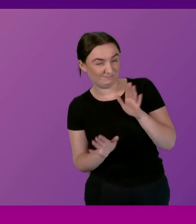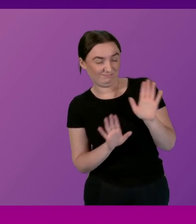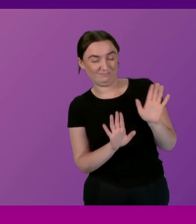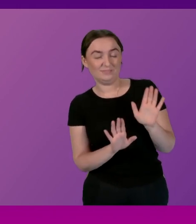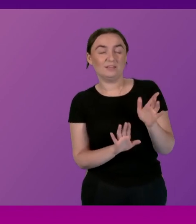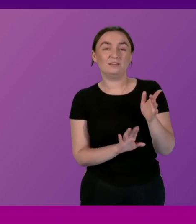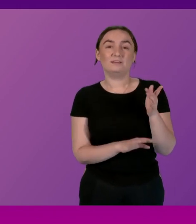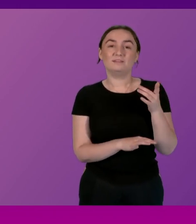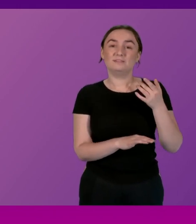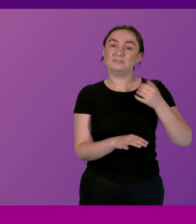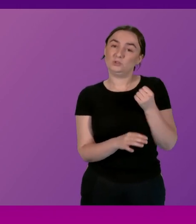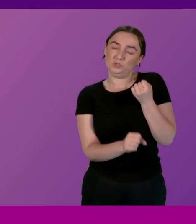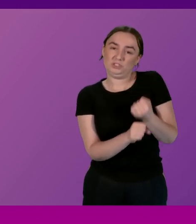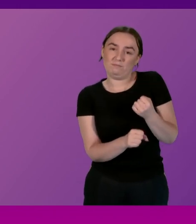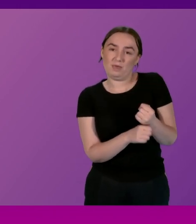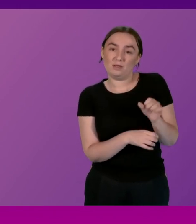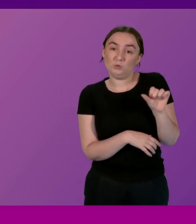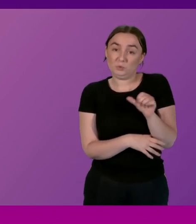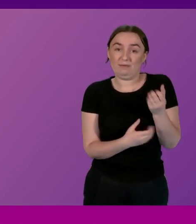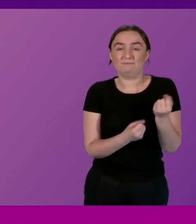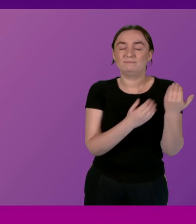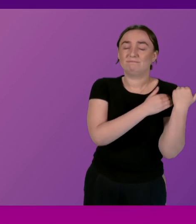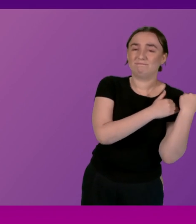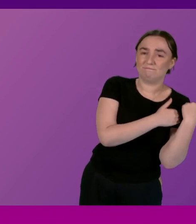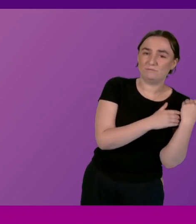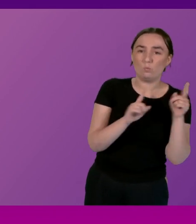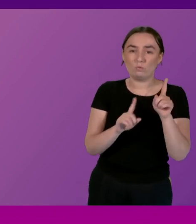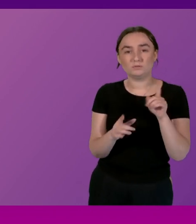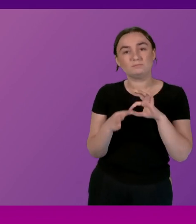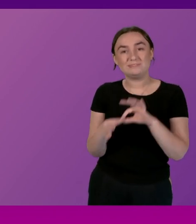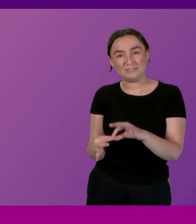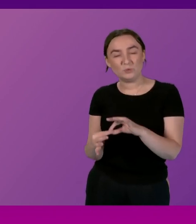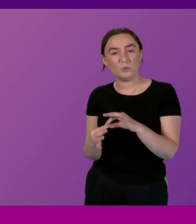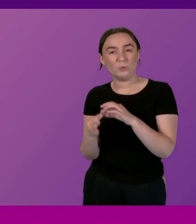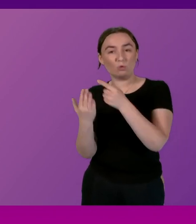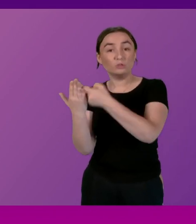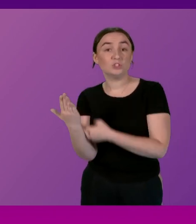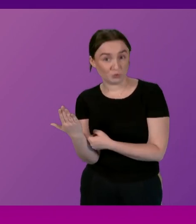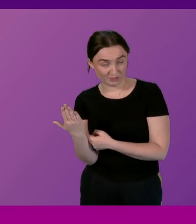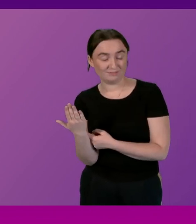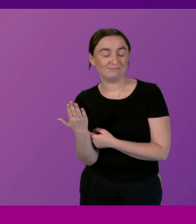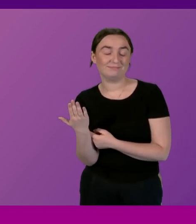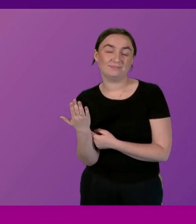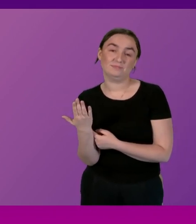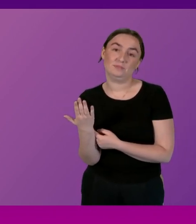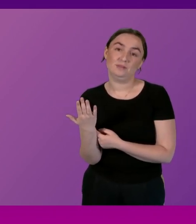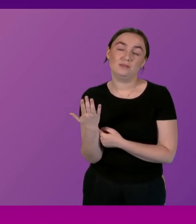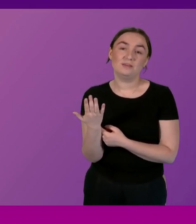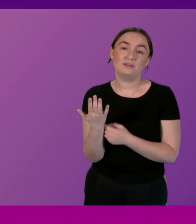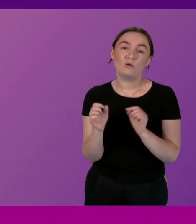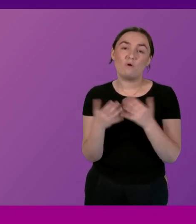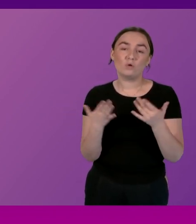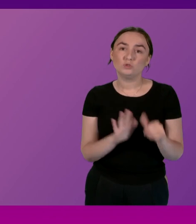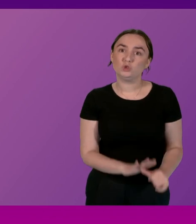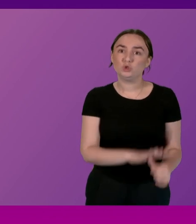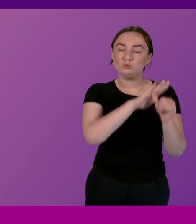have a mandate for in particular in relation to the constitution we have of course since the Supreme